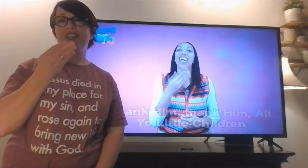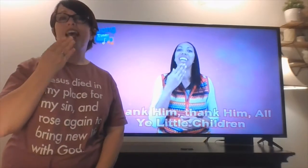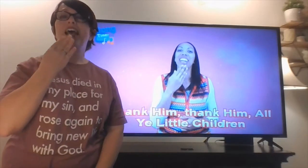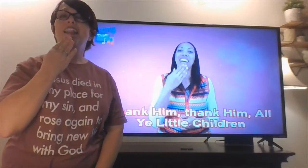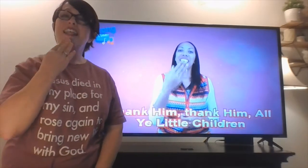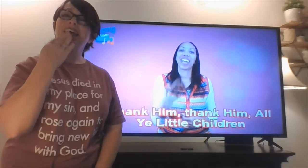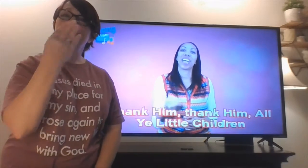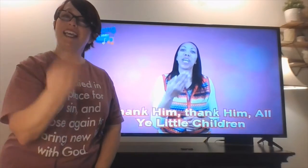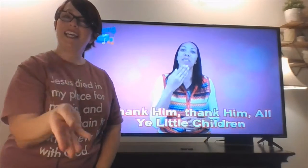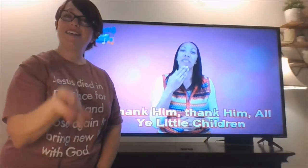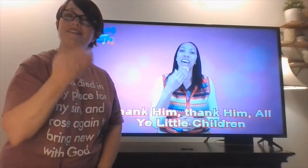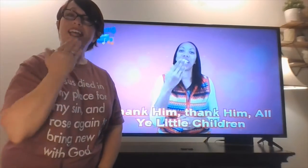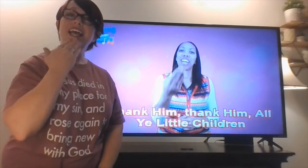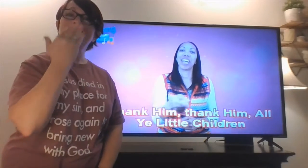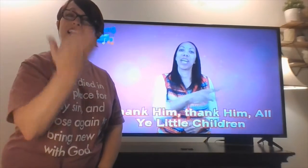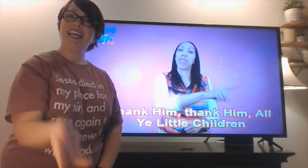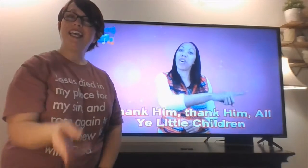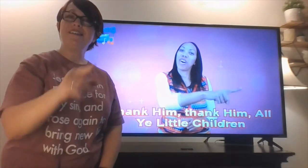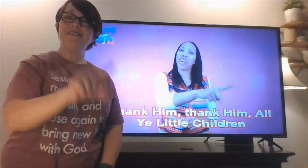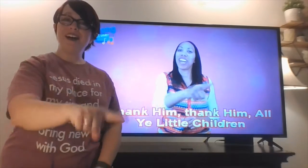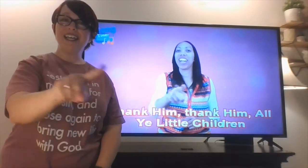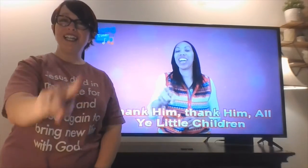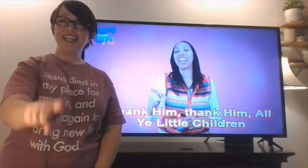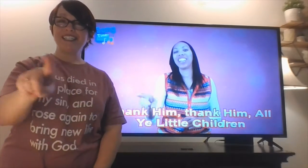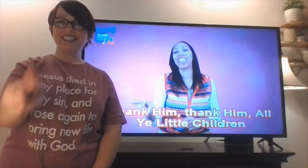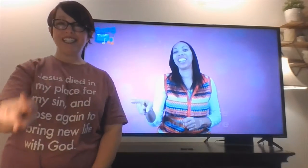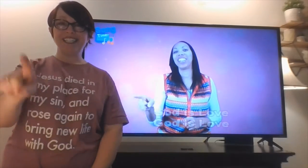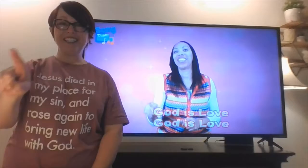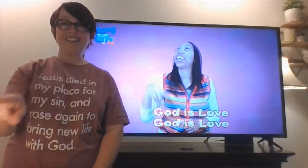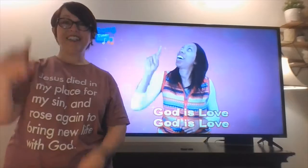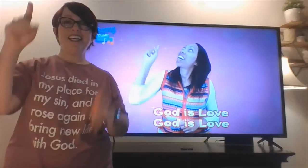Thank him, thank him, all you little children